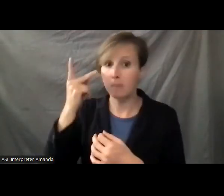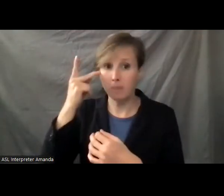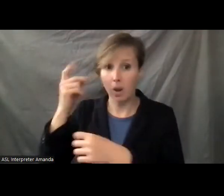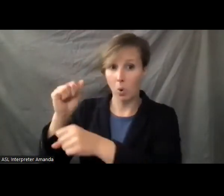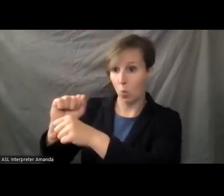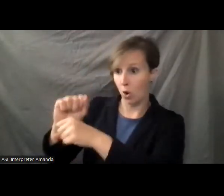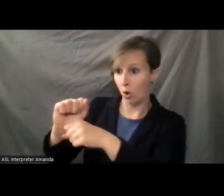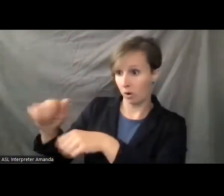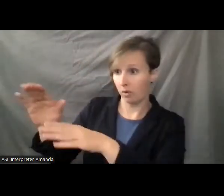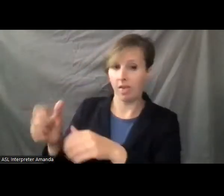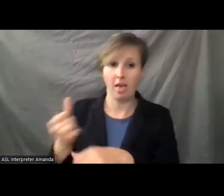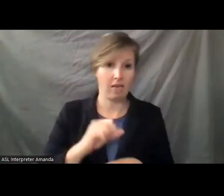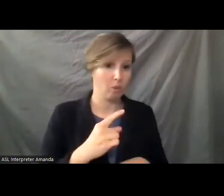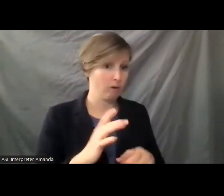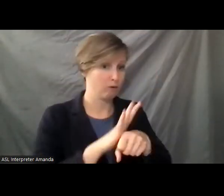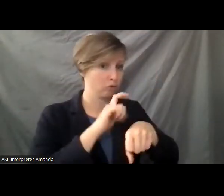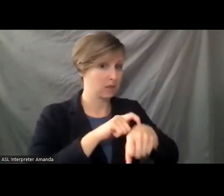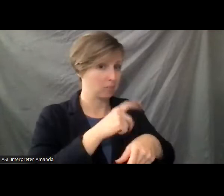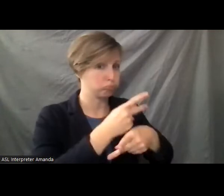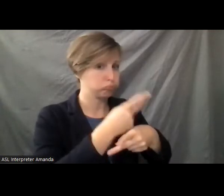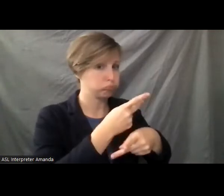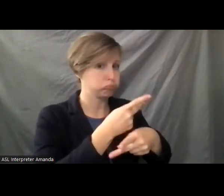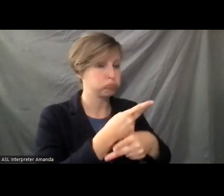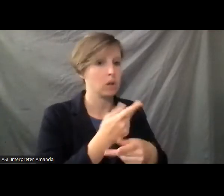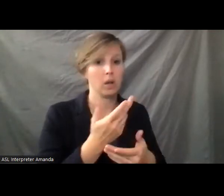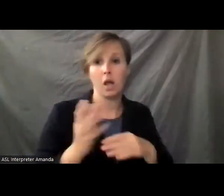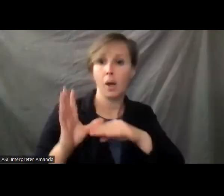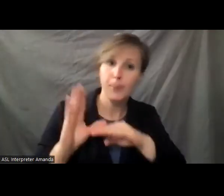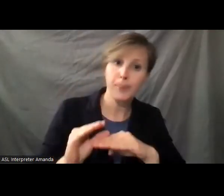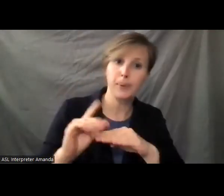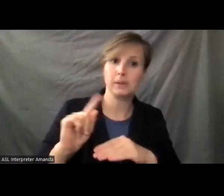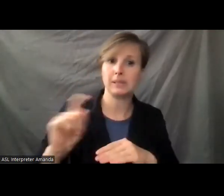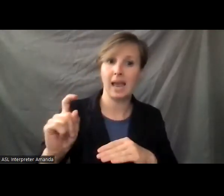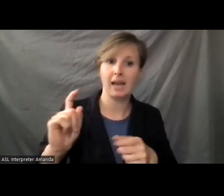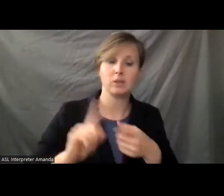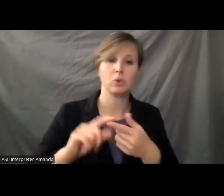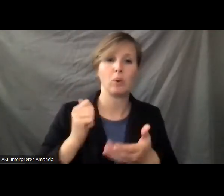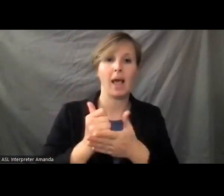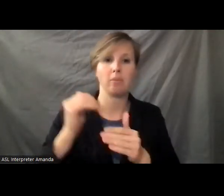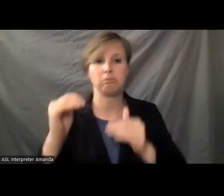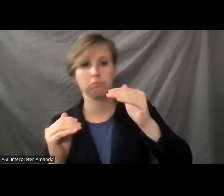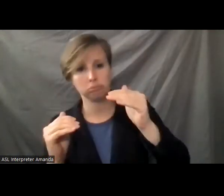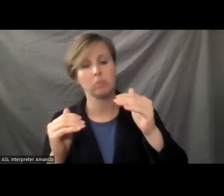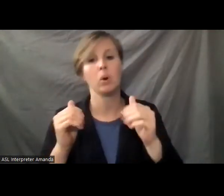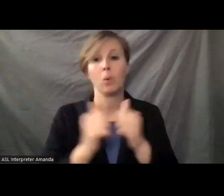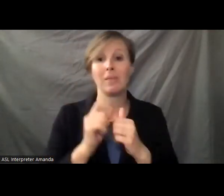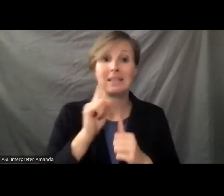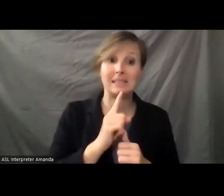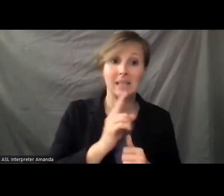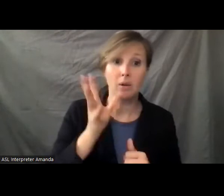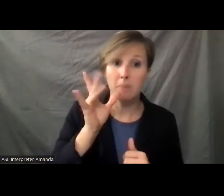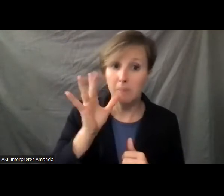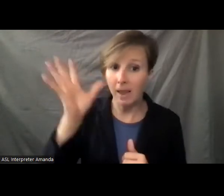parent is a full-time care provider, some kind of a significant tax credit to help offset there. With a single parent family,